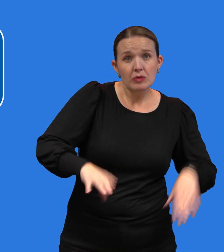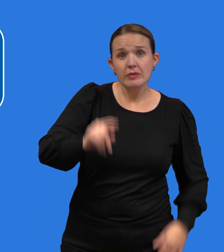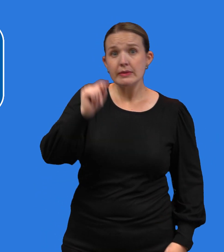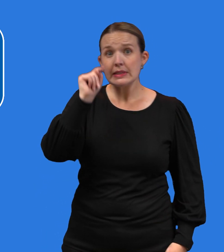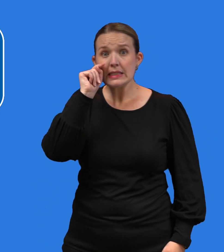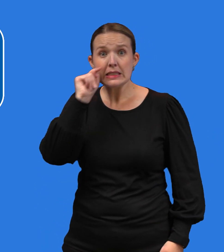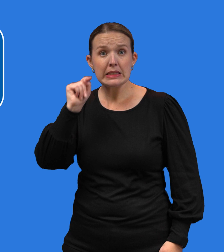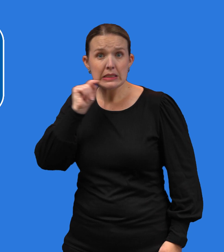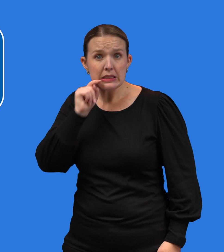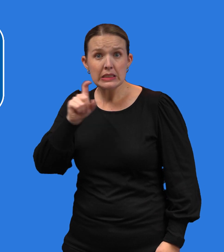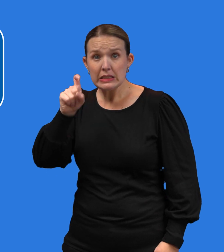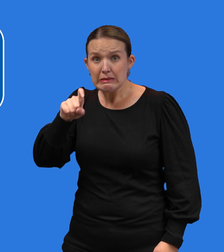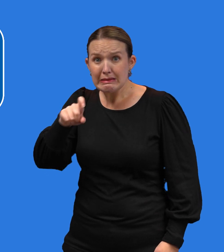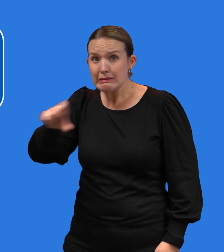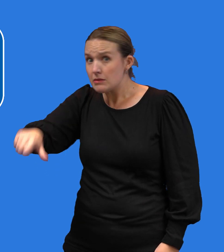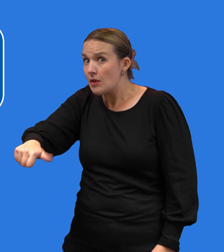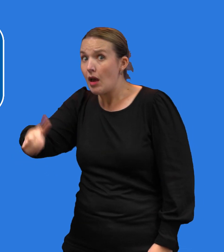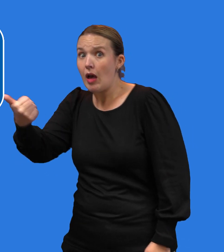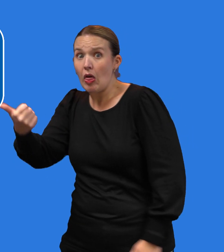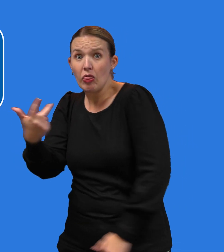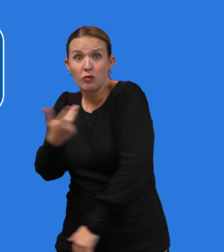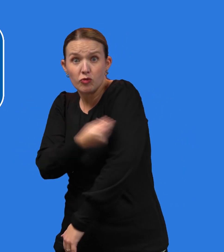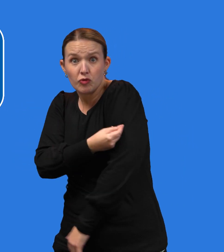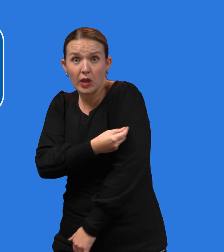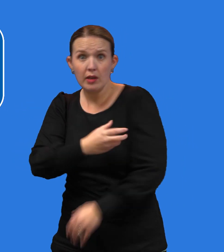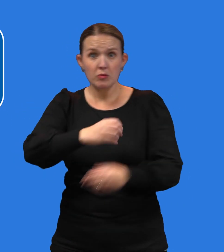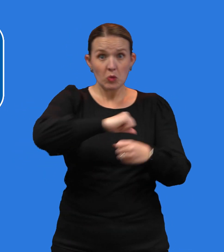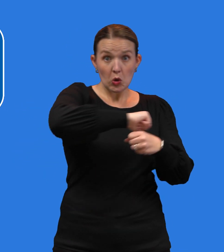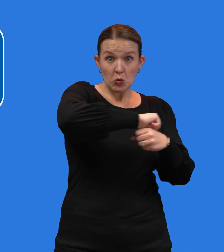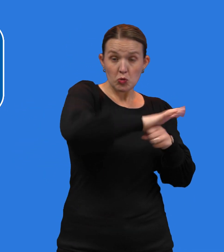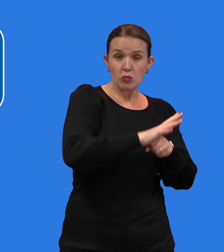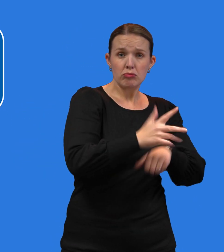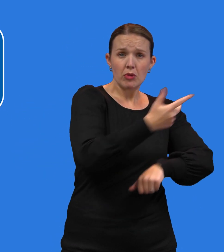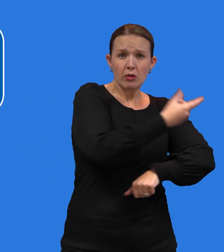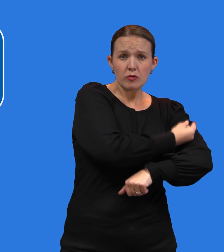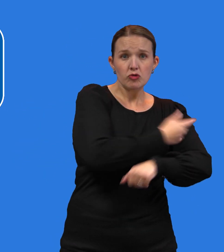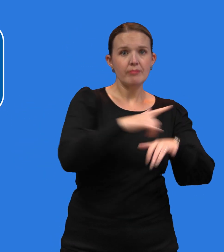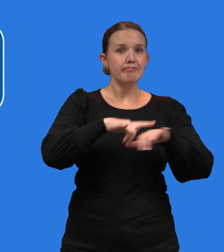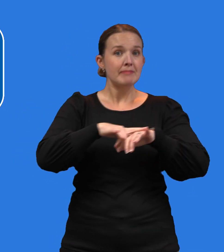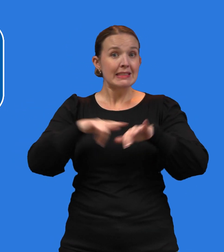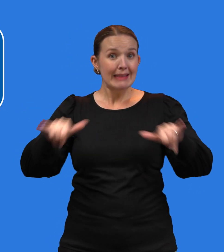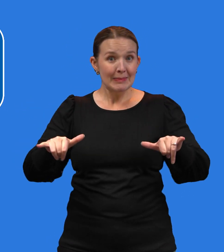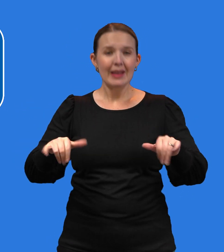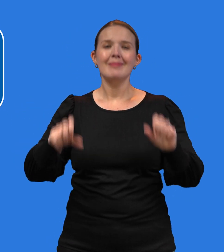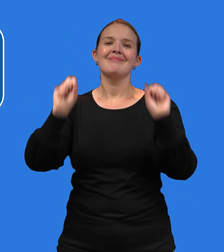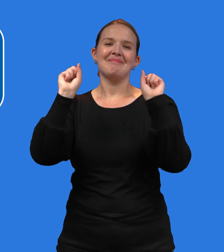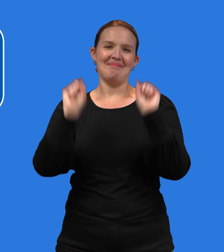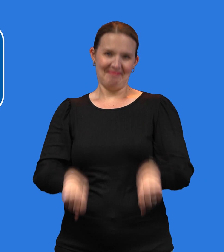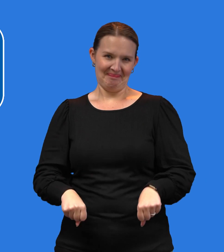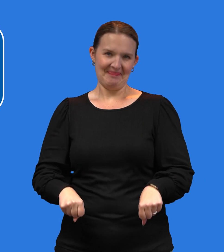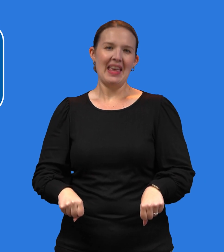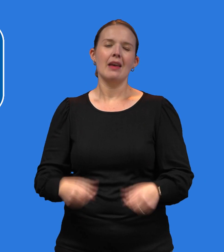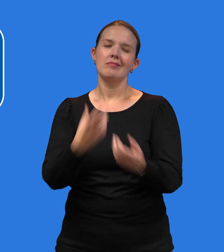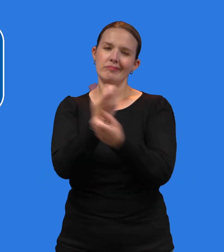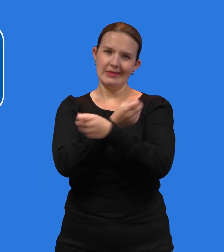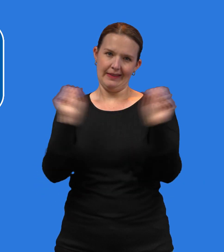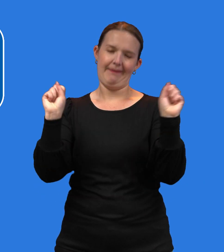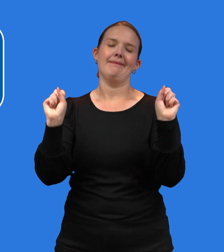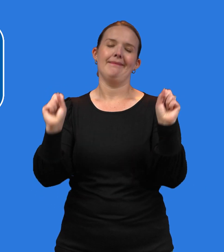And, children and teens can safely receive other vaccines the same day they get their